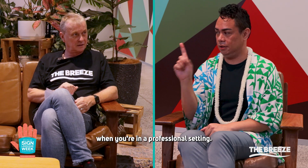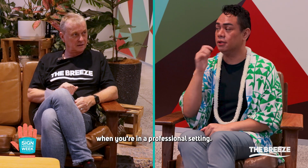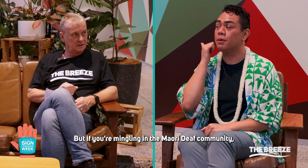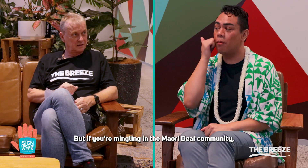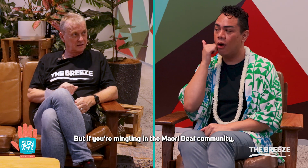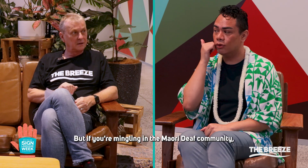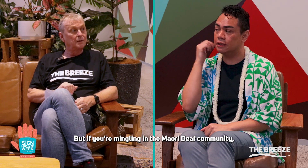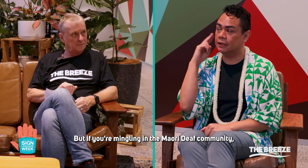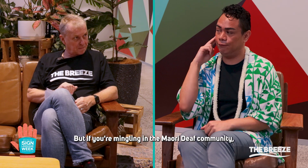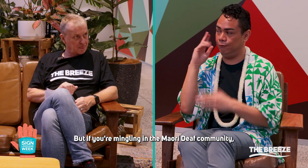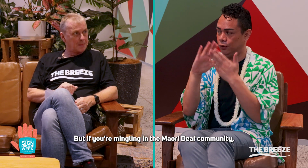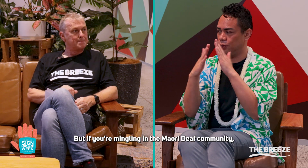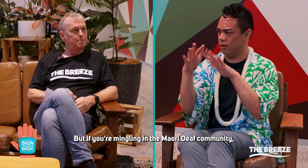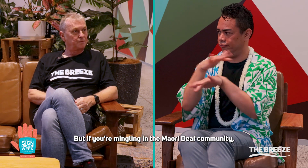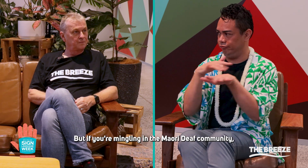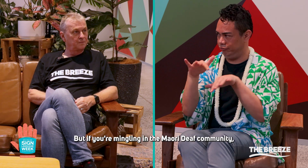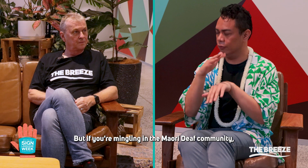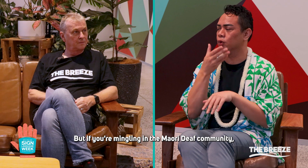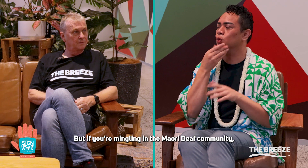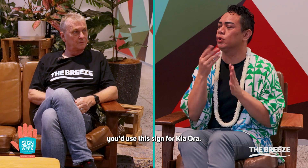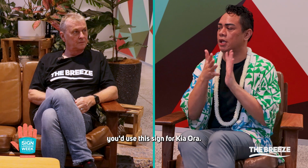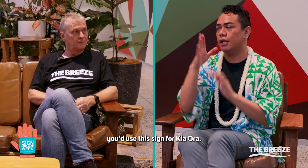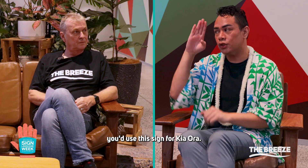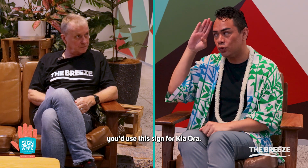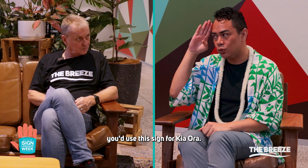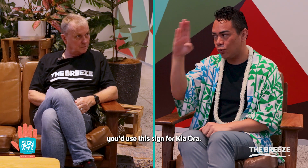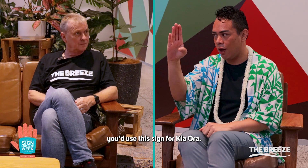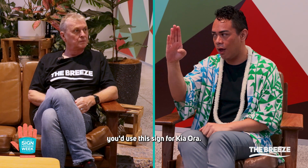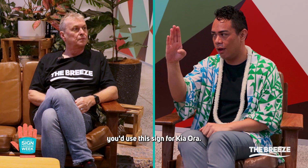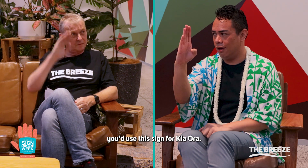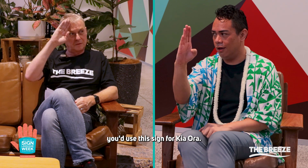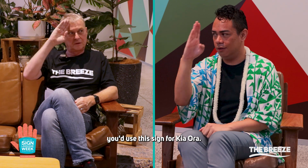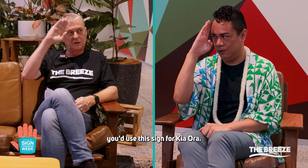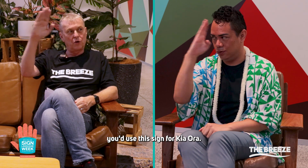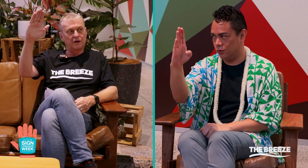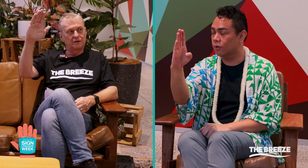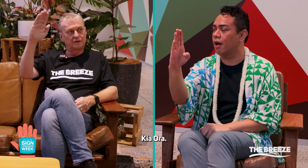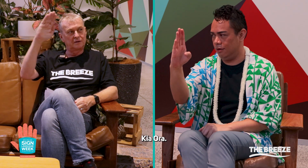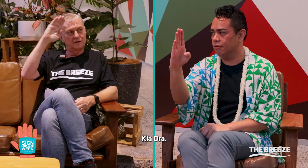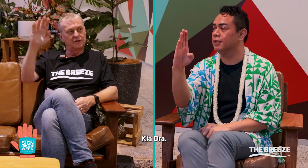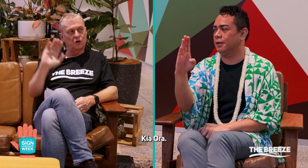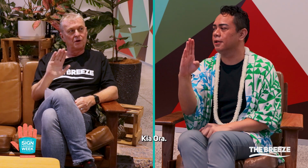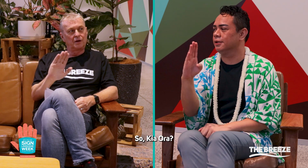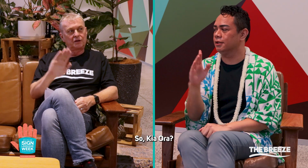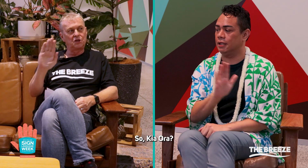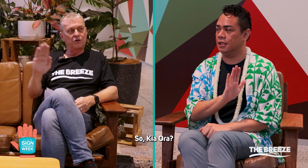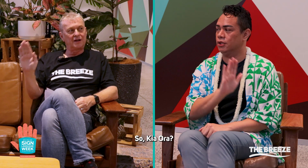But if you're mingling in the Māori Deaf community, you'd use this sign for Kia ora. Kia ora. Kia ora. So, Kia ora.